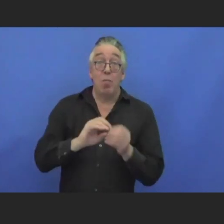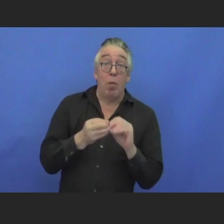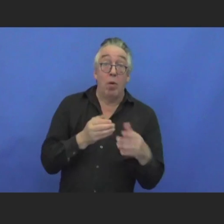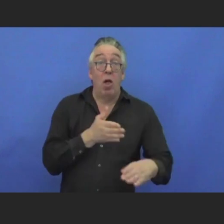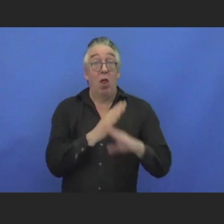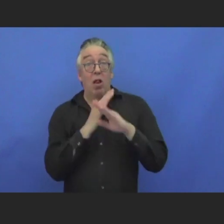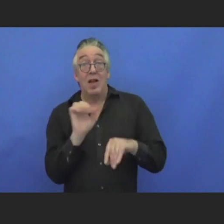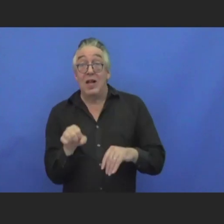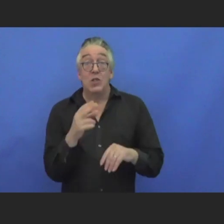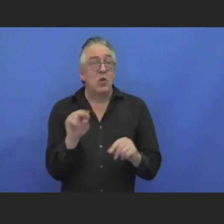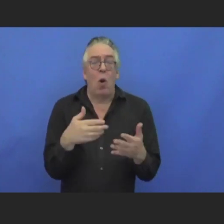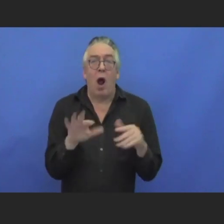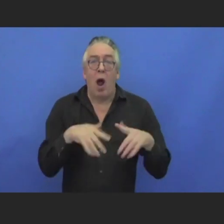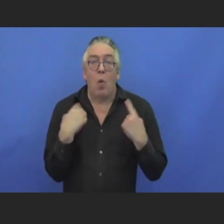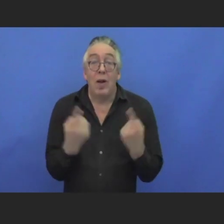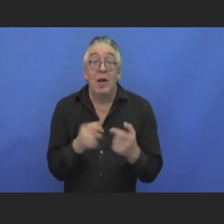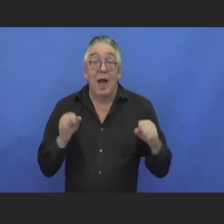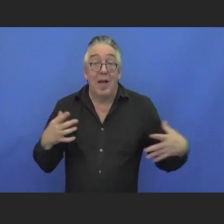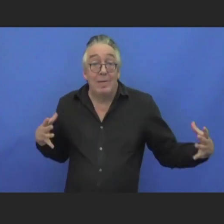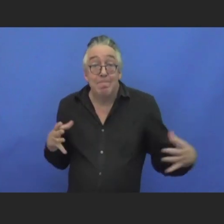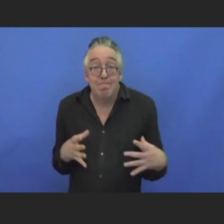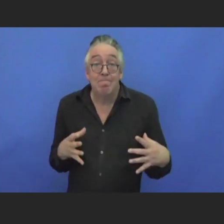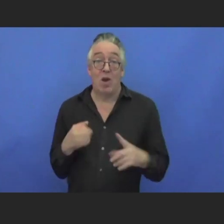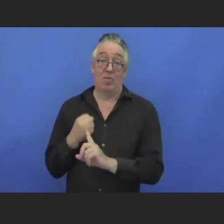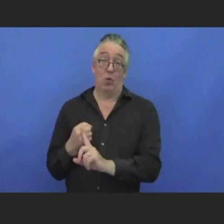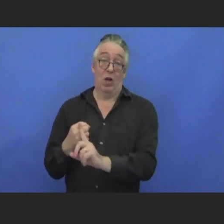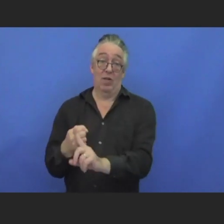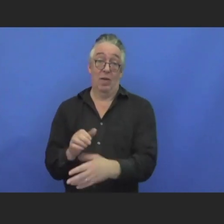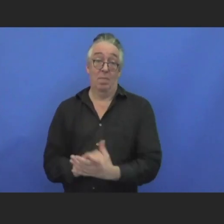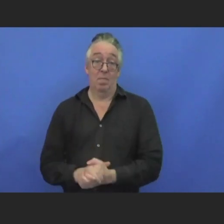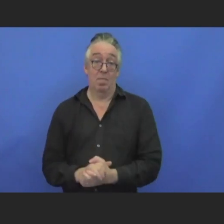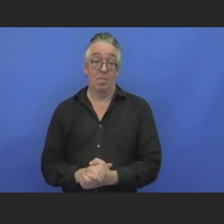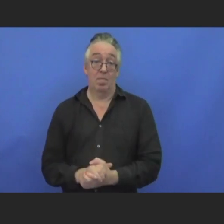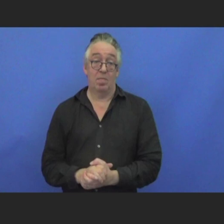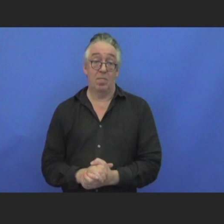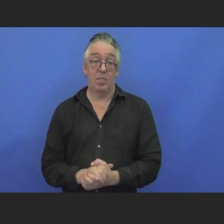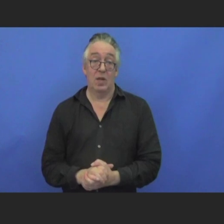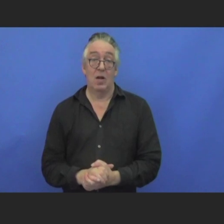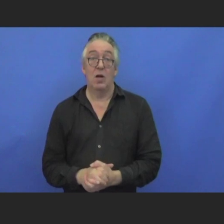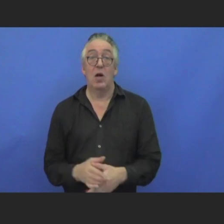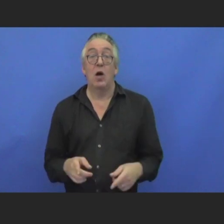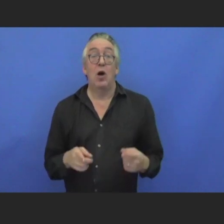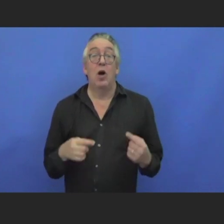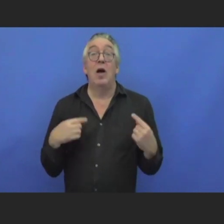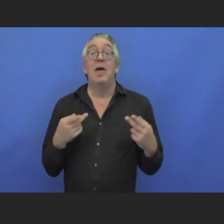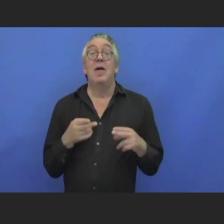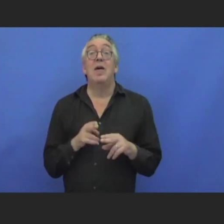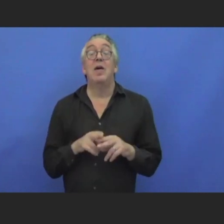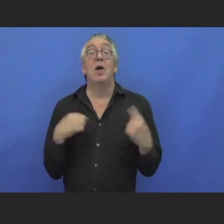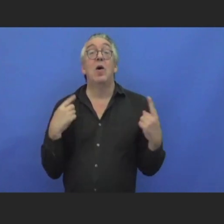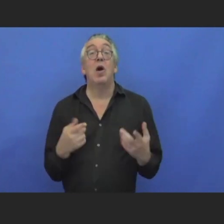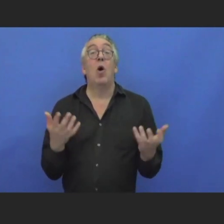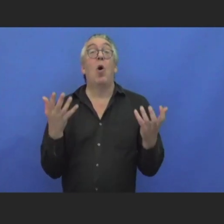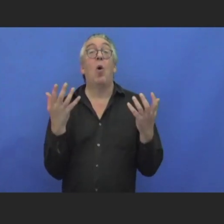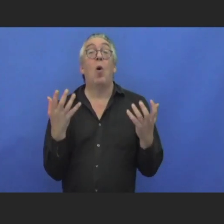When we want to bring together the community, we want the people